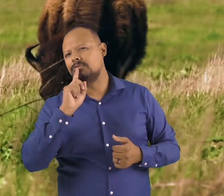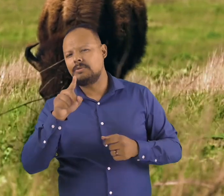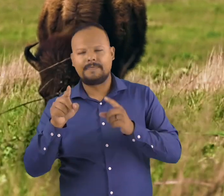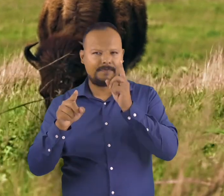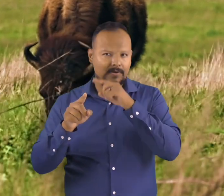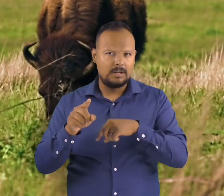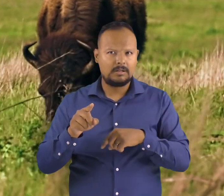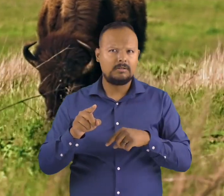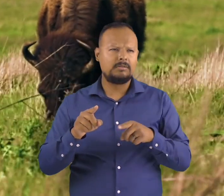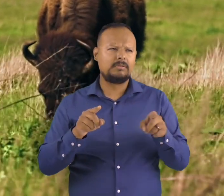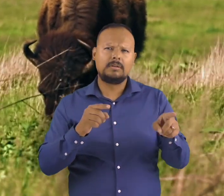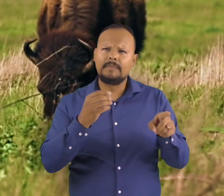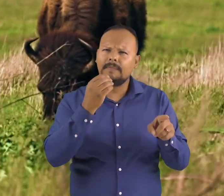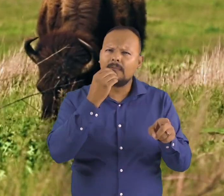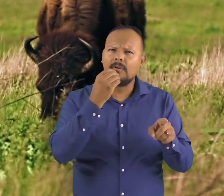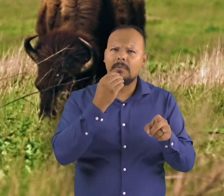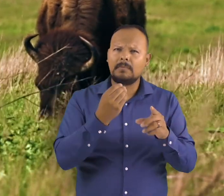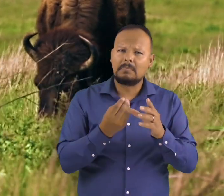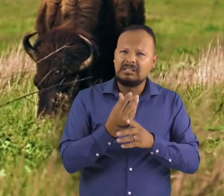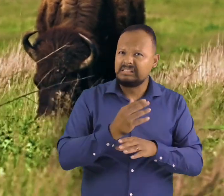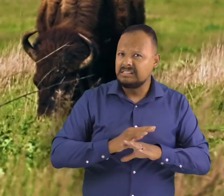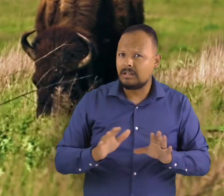bison are herbivores